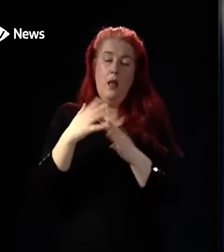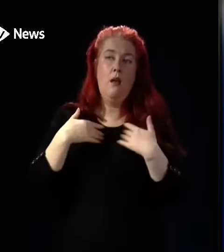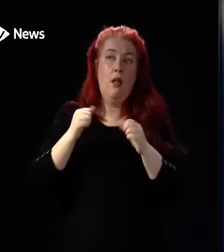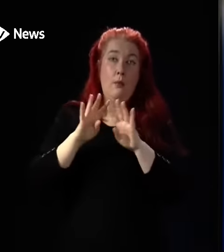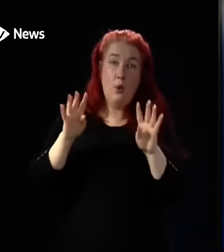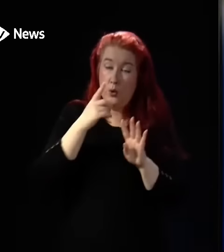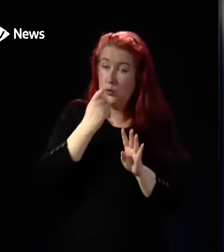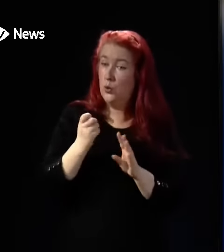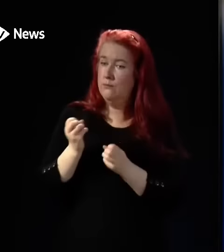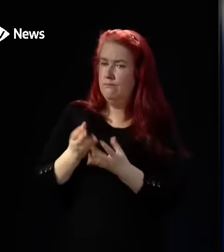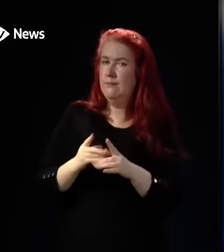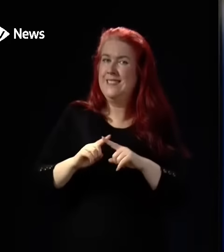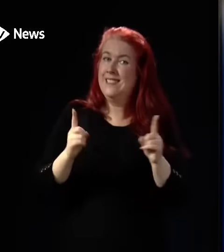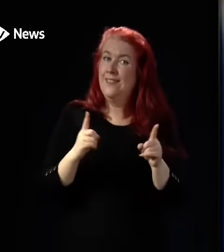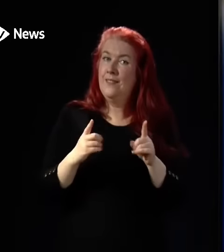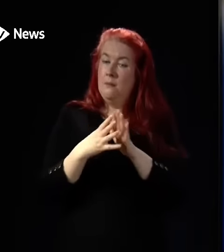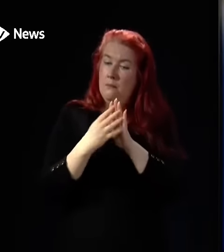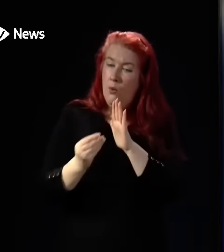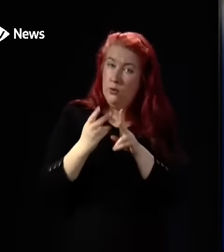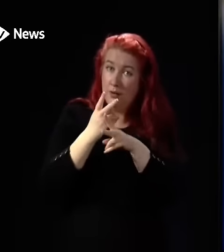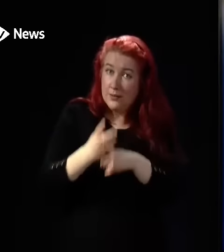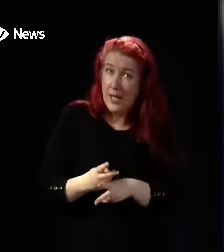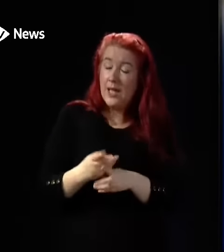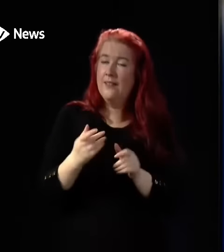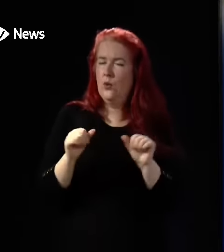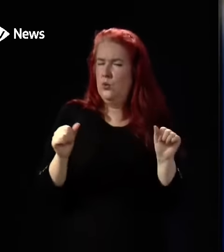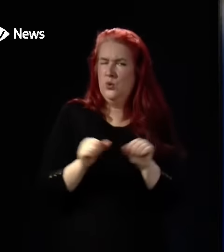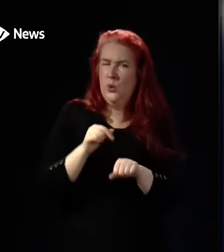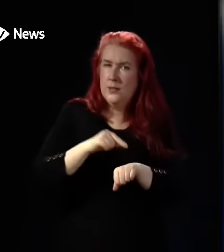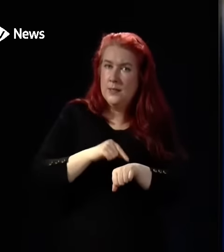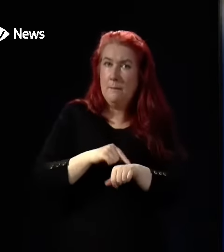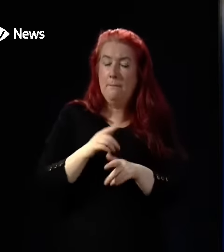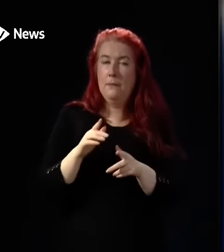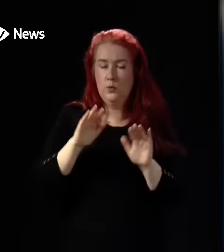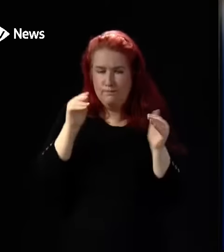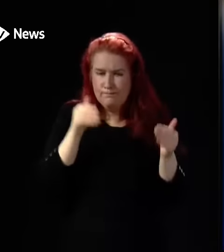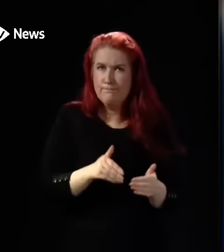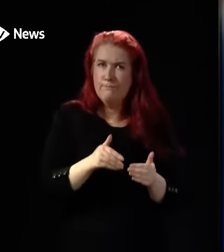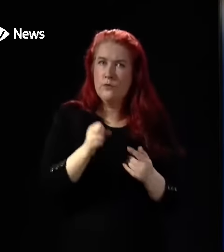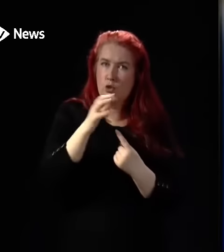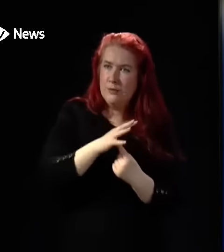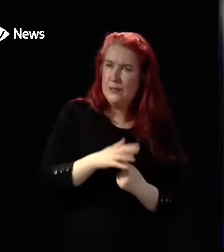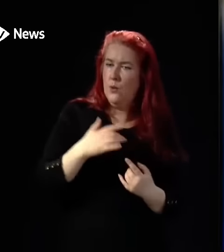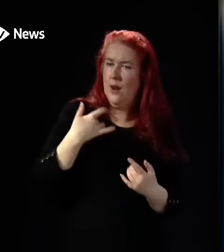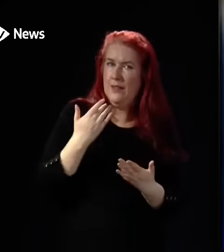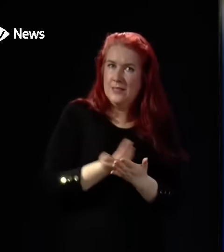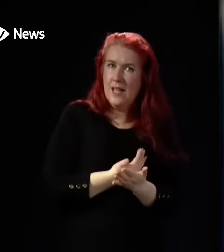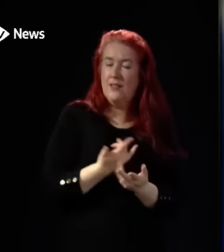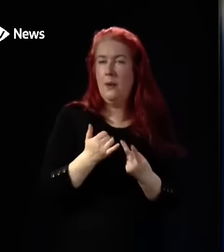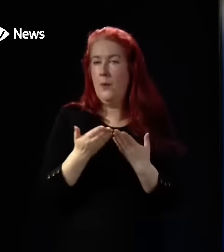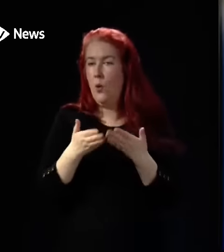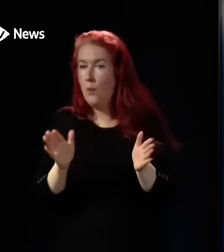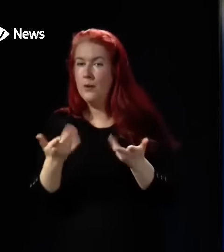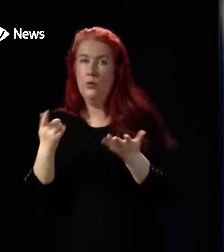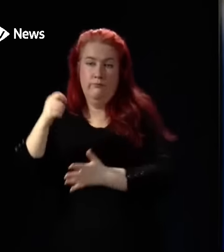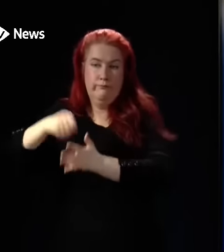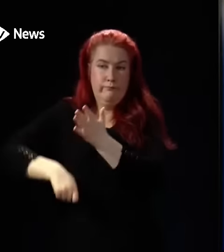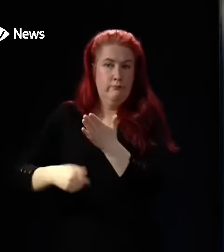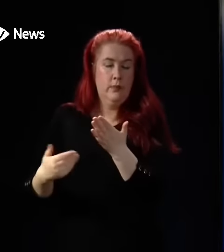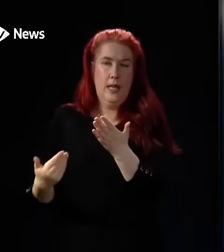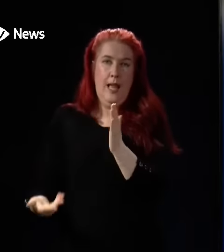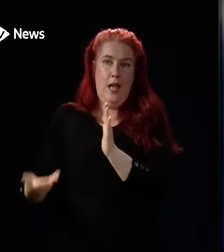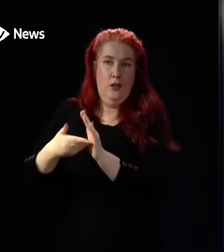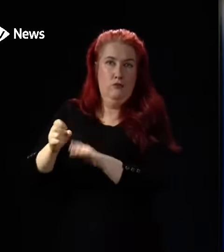a different model of care for a short period to prioritise critical and life-saving care, opening or procuring additional capacity